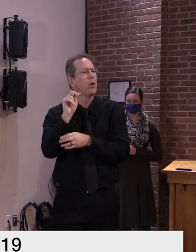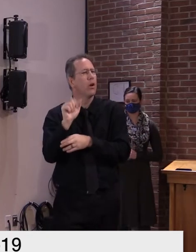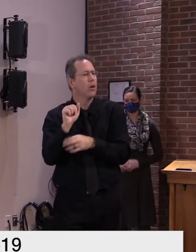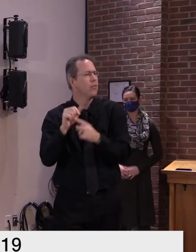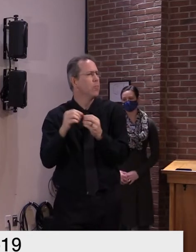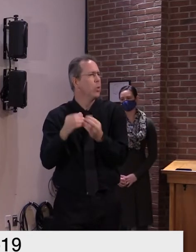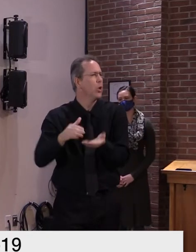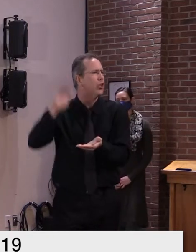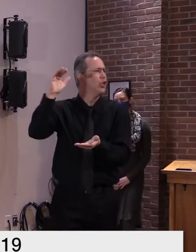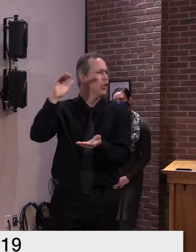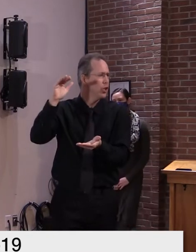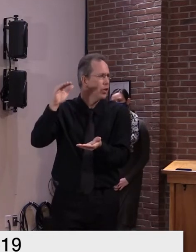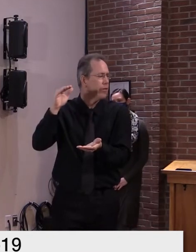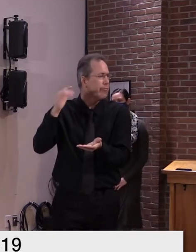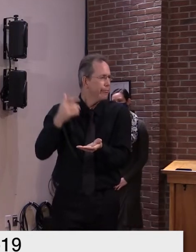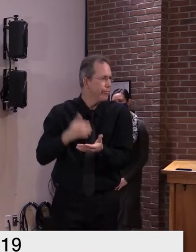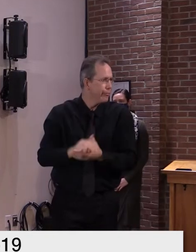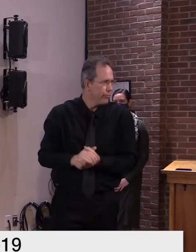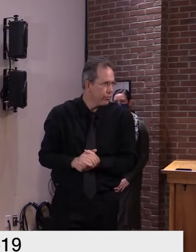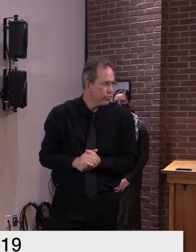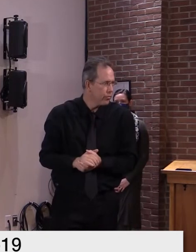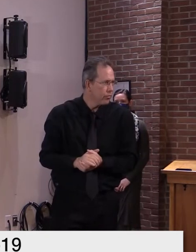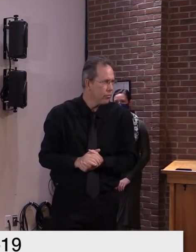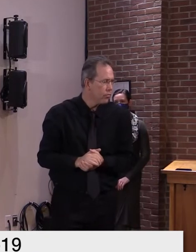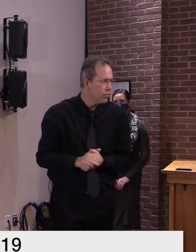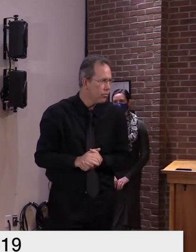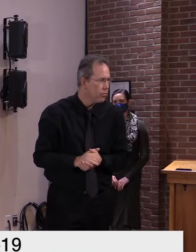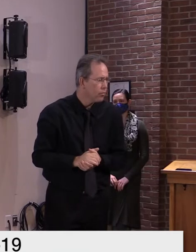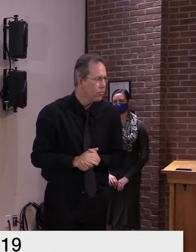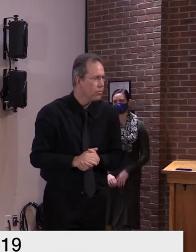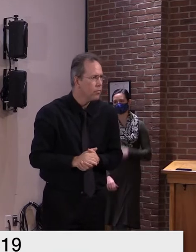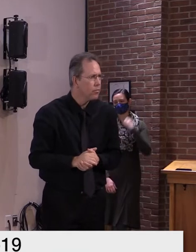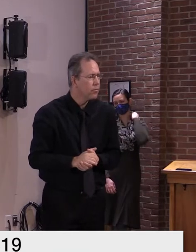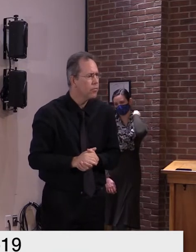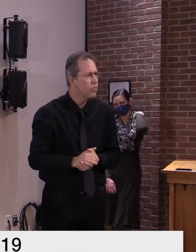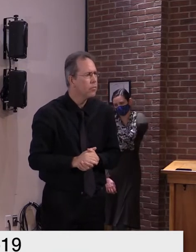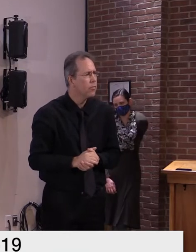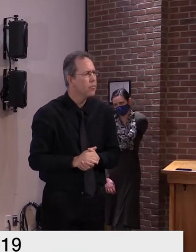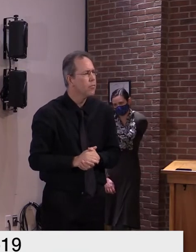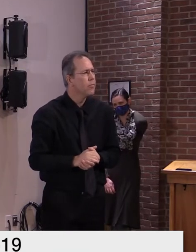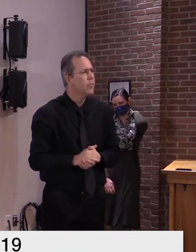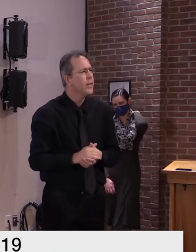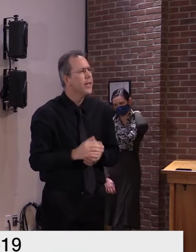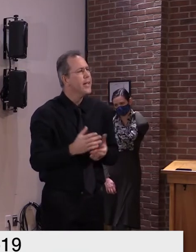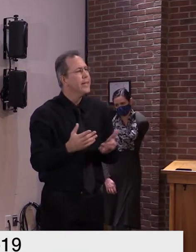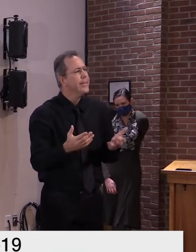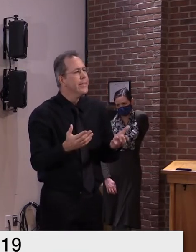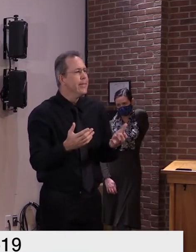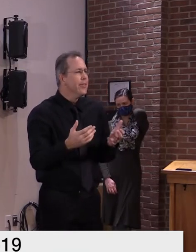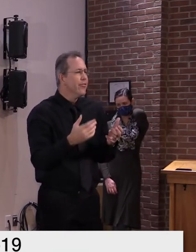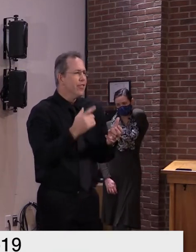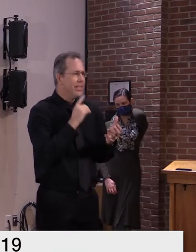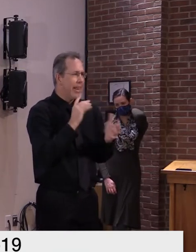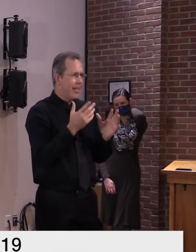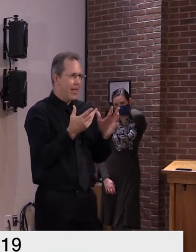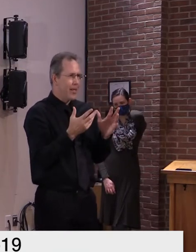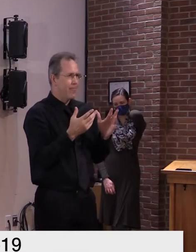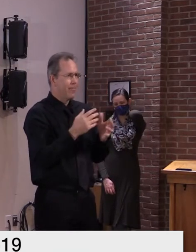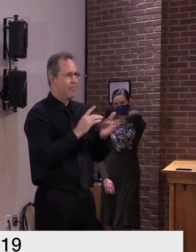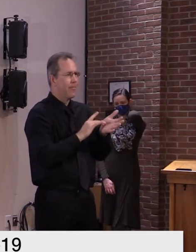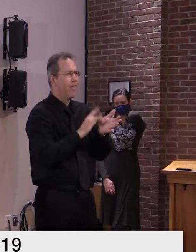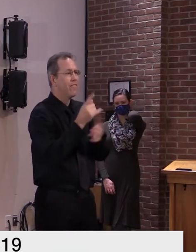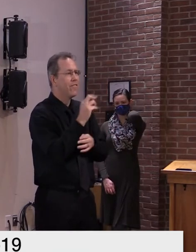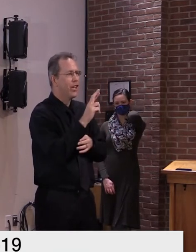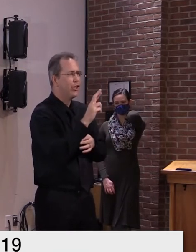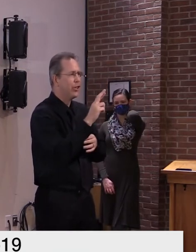when they get their authorization so there will be not just a doubling of doses uh there will probably be a